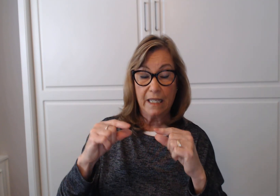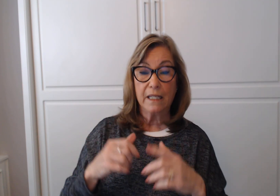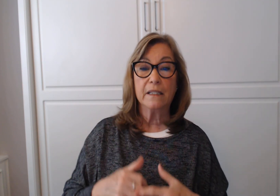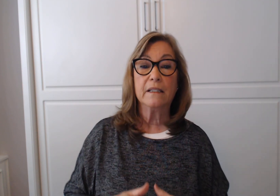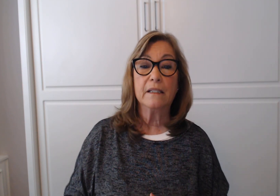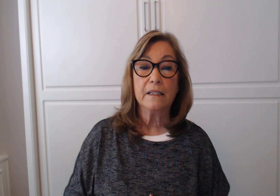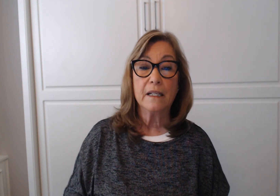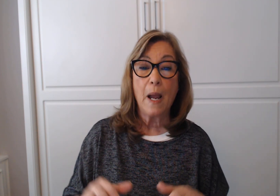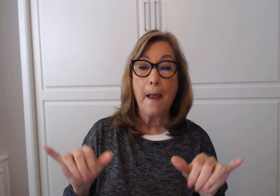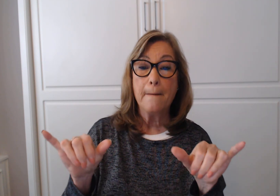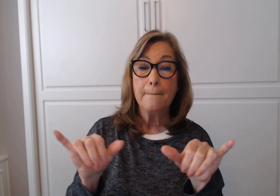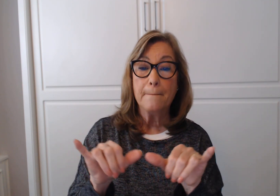Measuring stick.